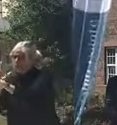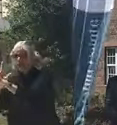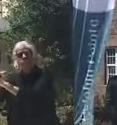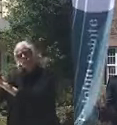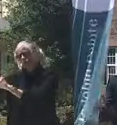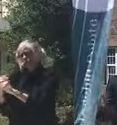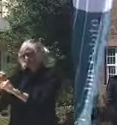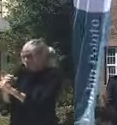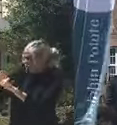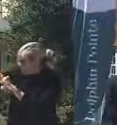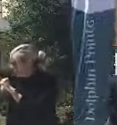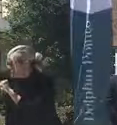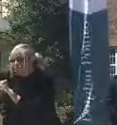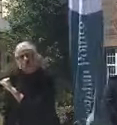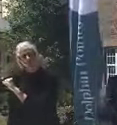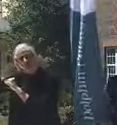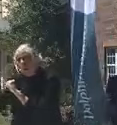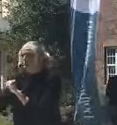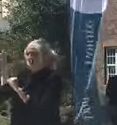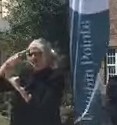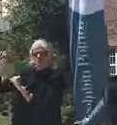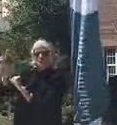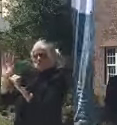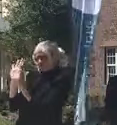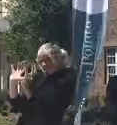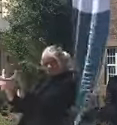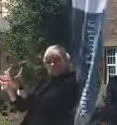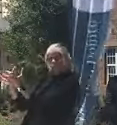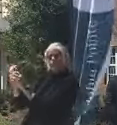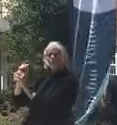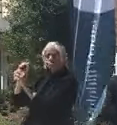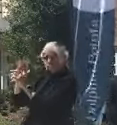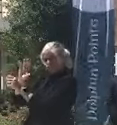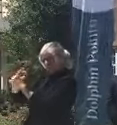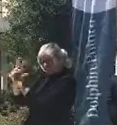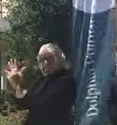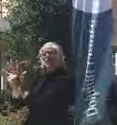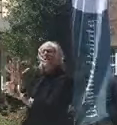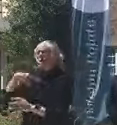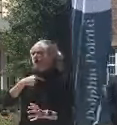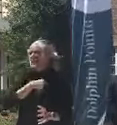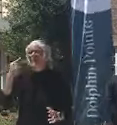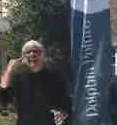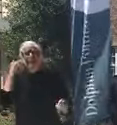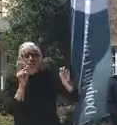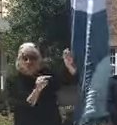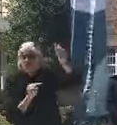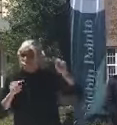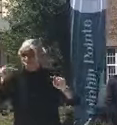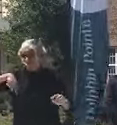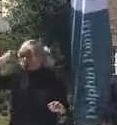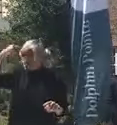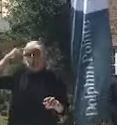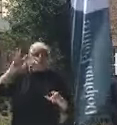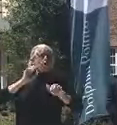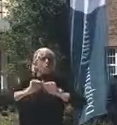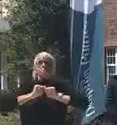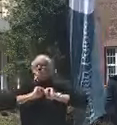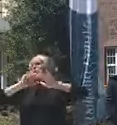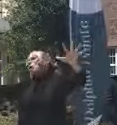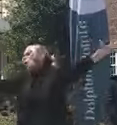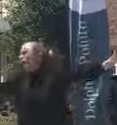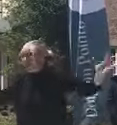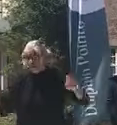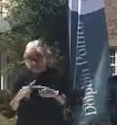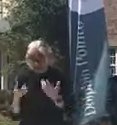so many protections. And you hear different things across the country about how it's really rampant in hospitals. Everyone gets it. I'll tell you, in Florida, that has